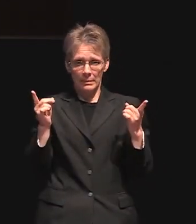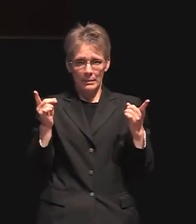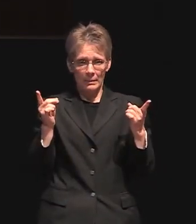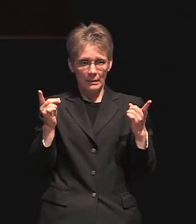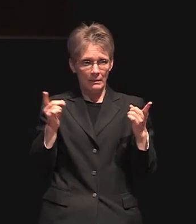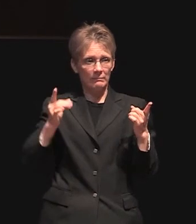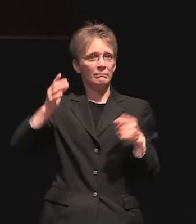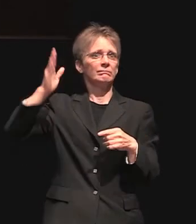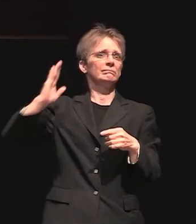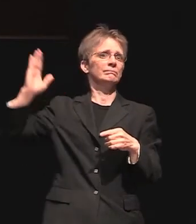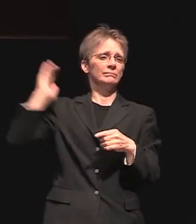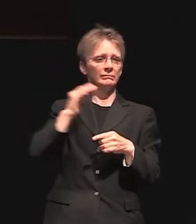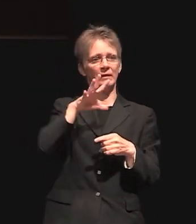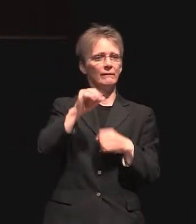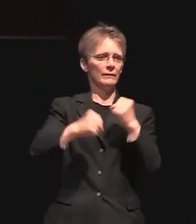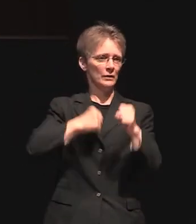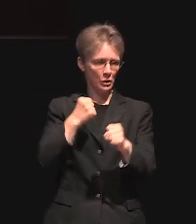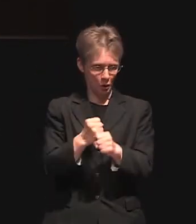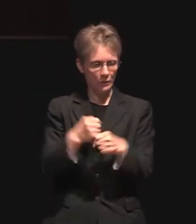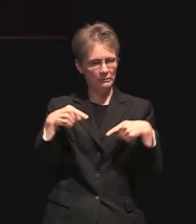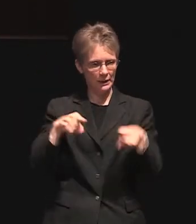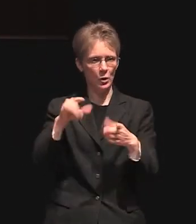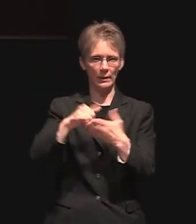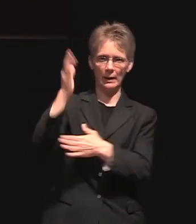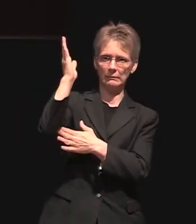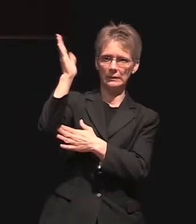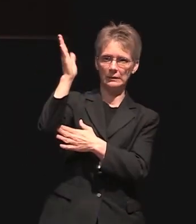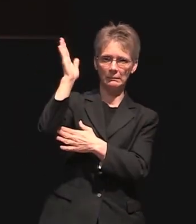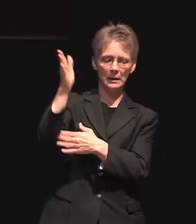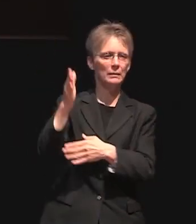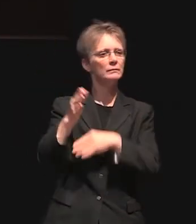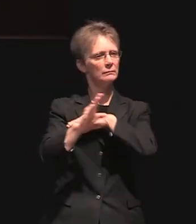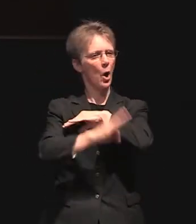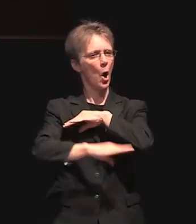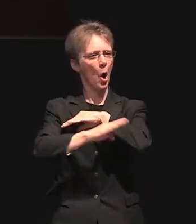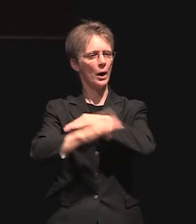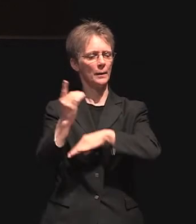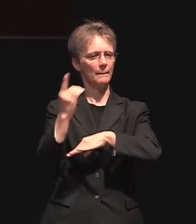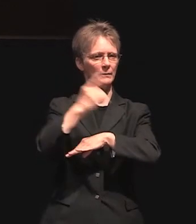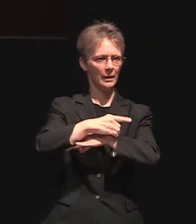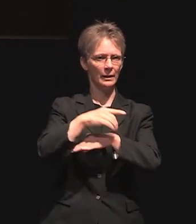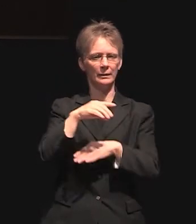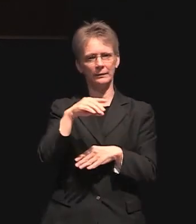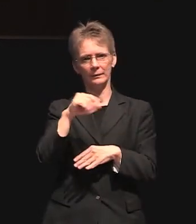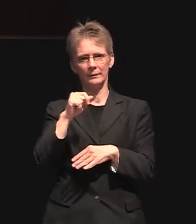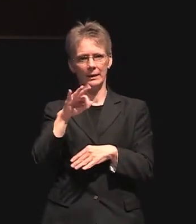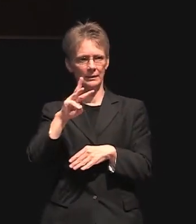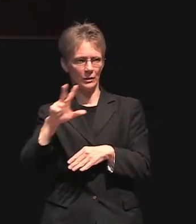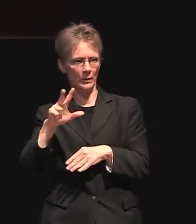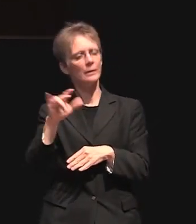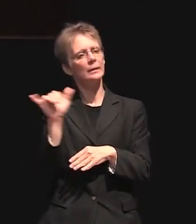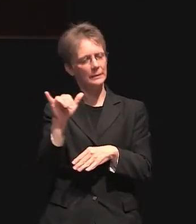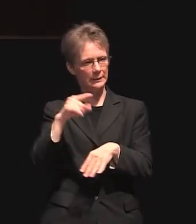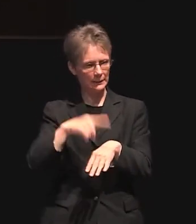amherst on a brilliant autumn day in october 1963 there was also the unveiling of a portrait of